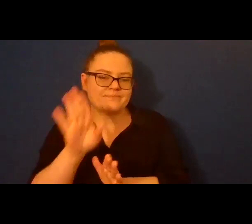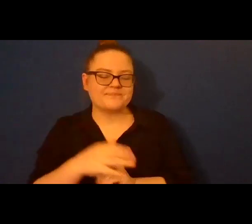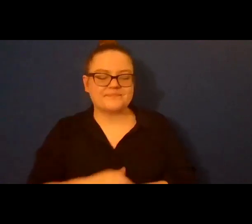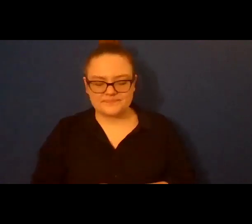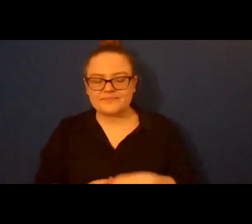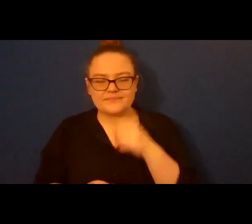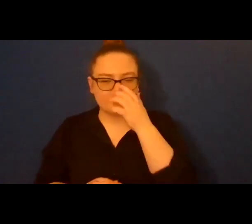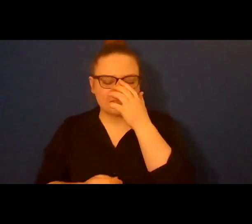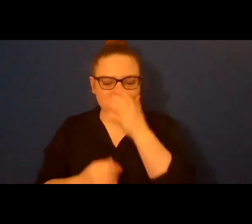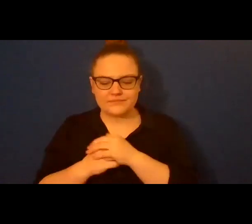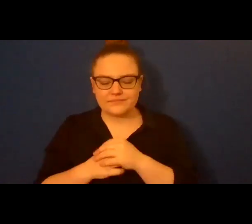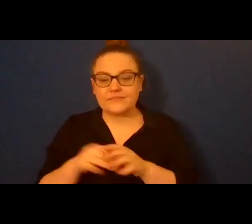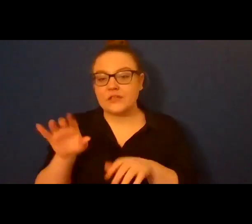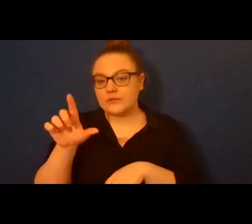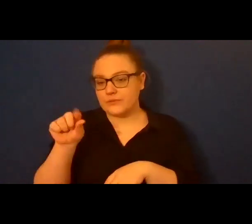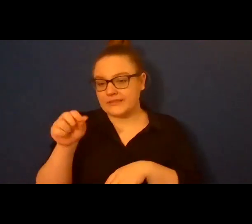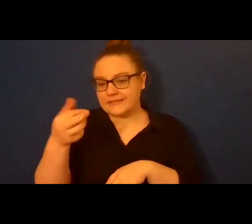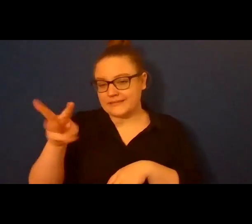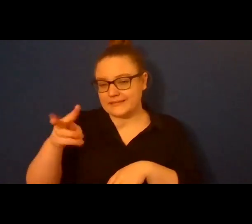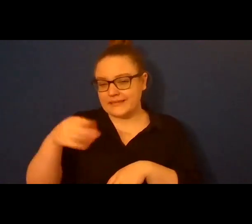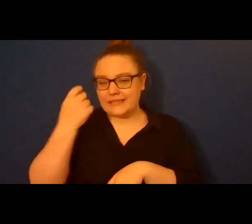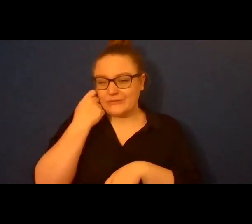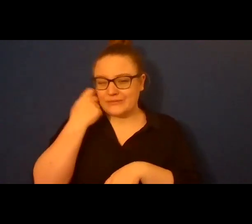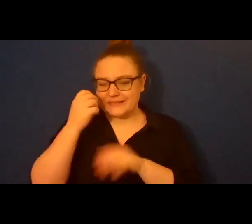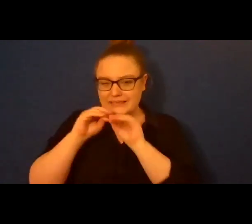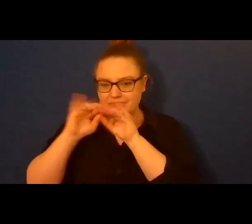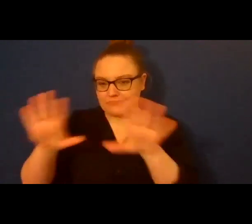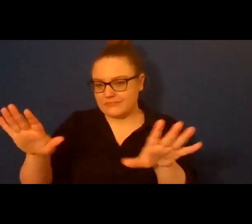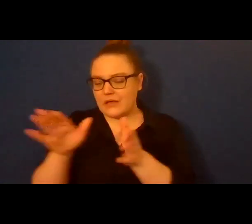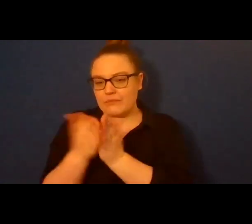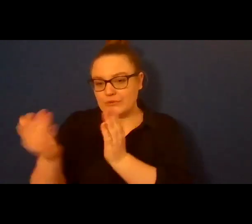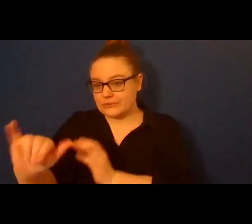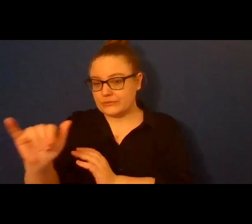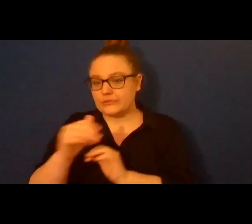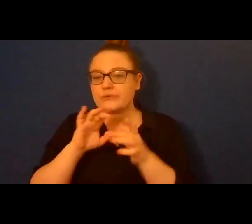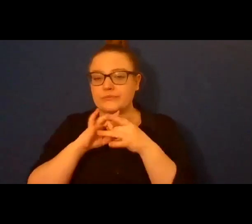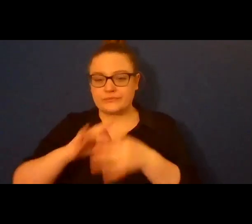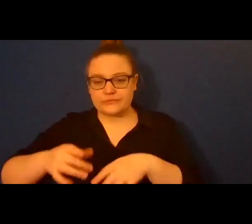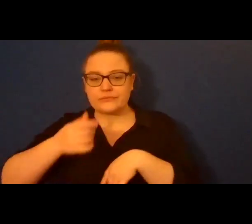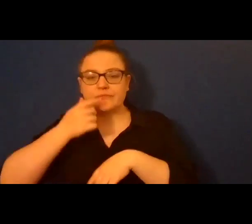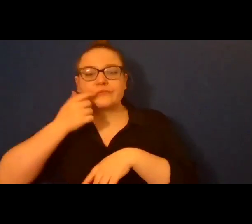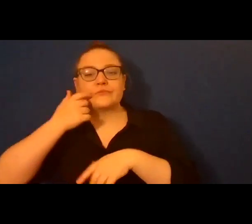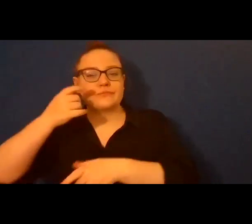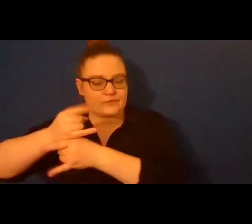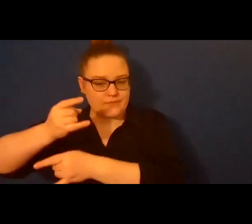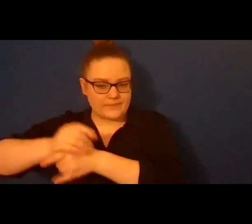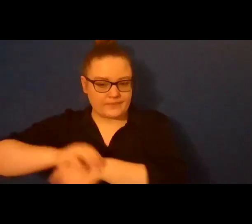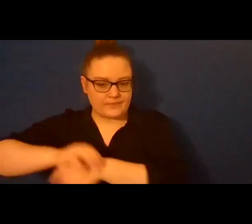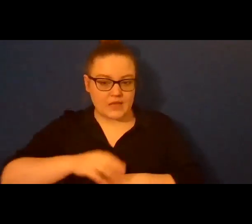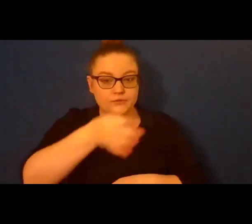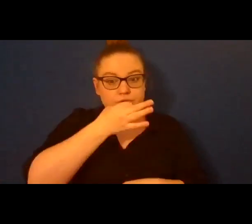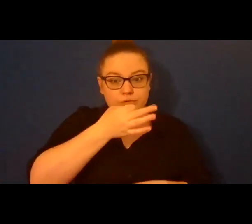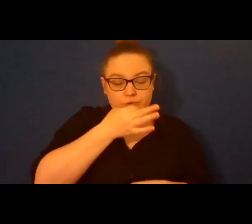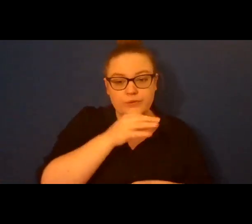Sibling Rivalry Press, and is currently editing an anthology of poetry of the spirit for Penguin Classics, forthcoming in April